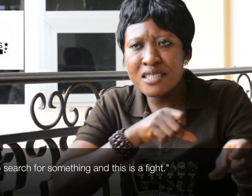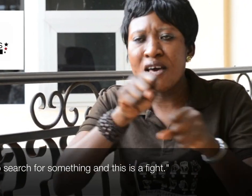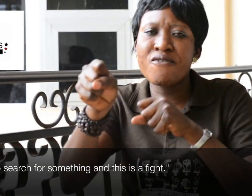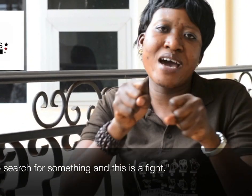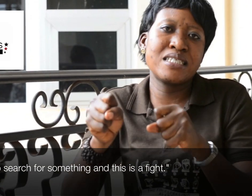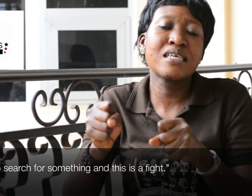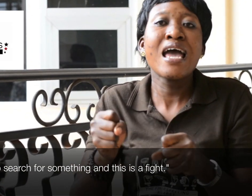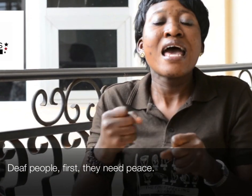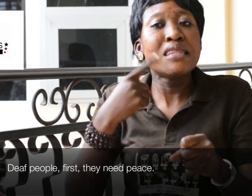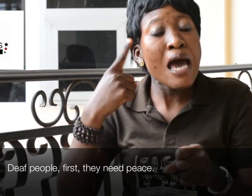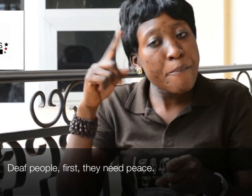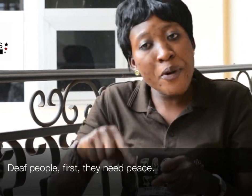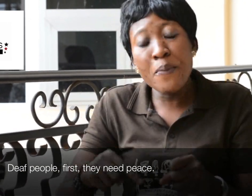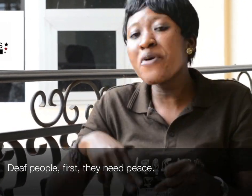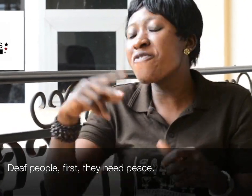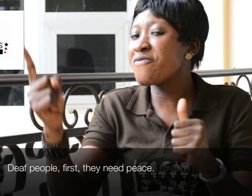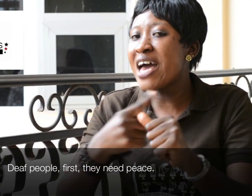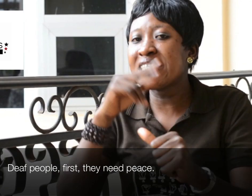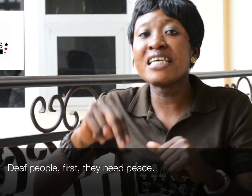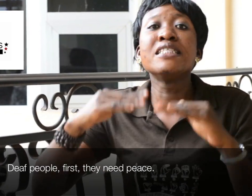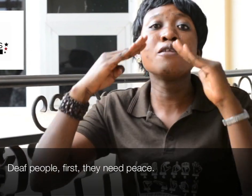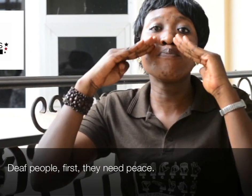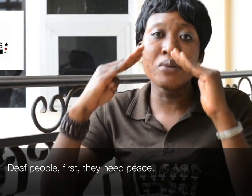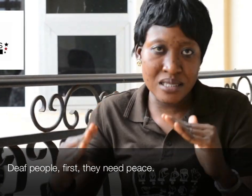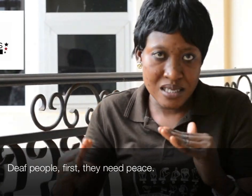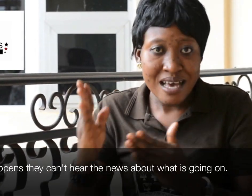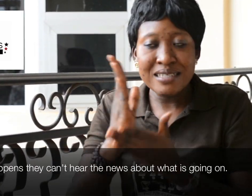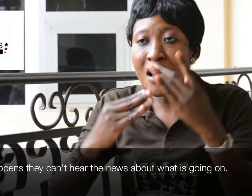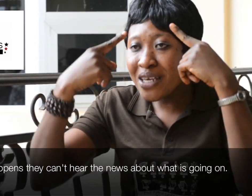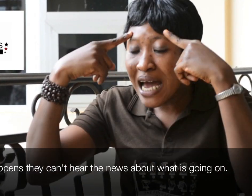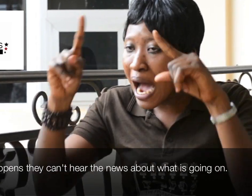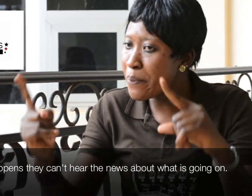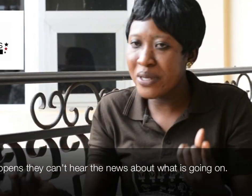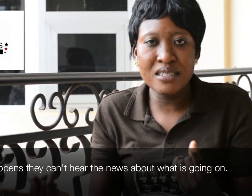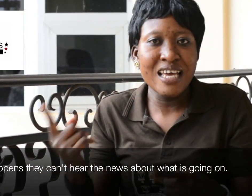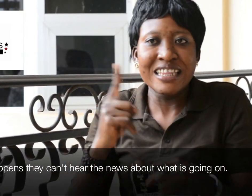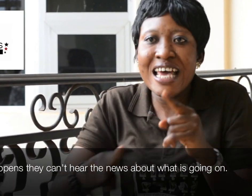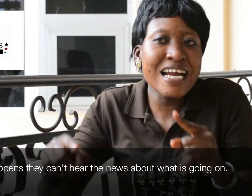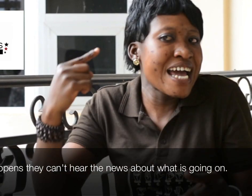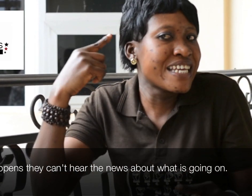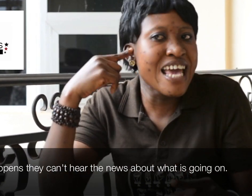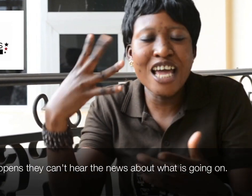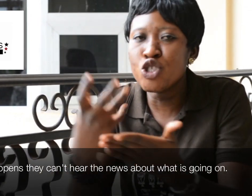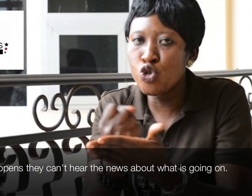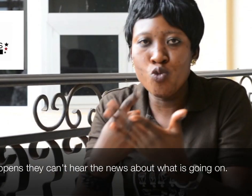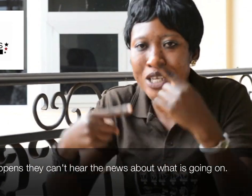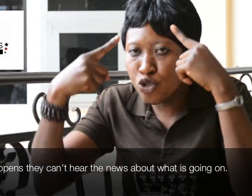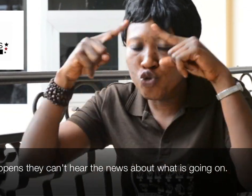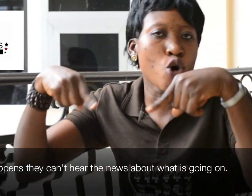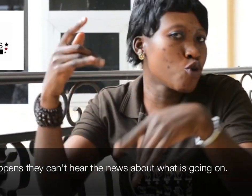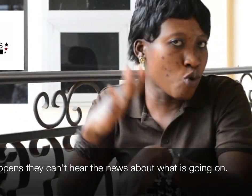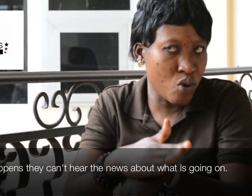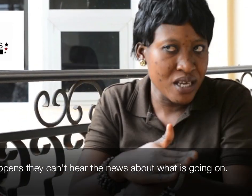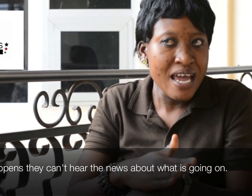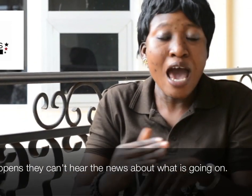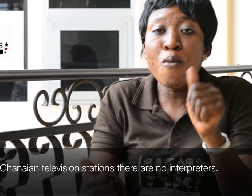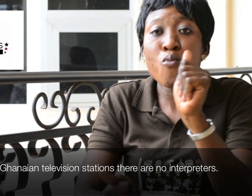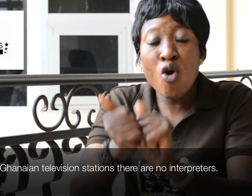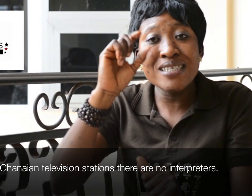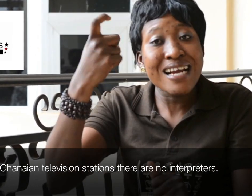this is a fight. The people who feel they need peace. Something happens, they can't hear news. What is going on? And most